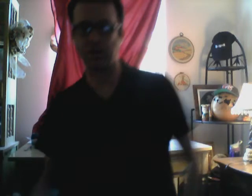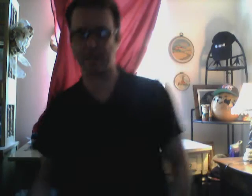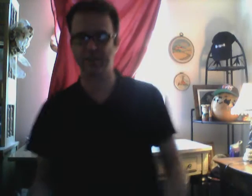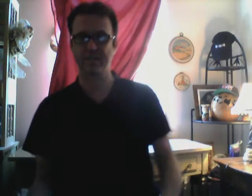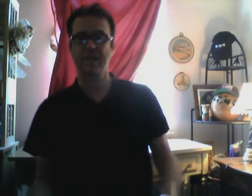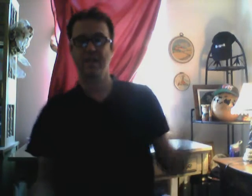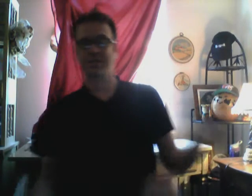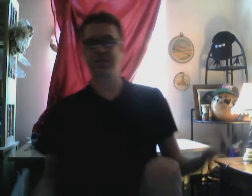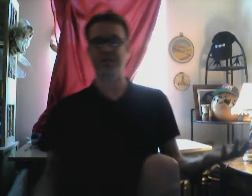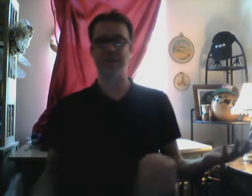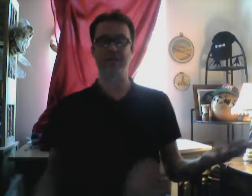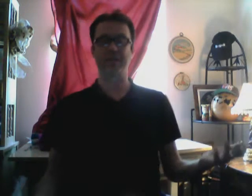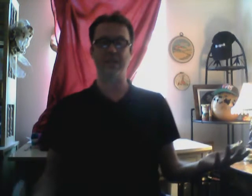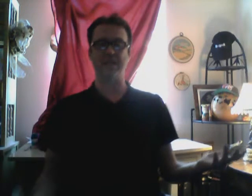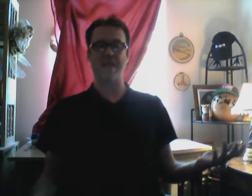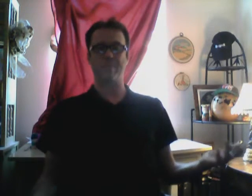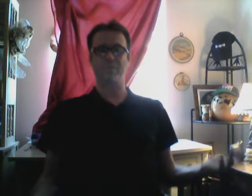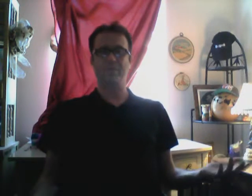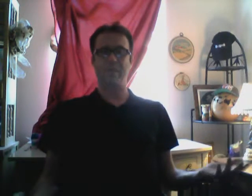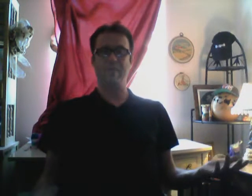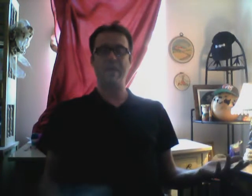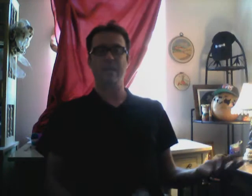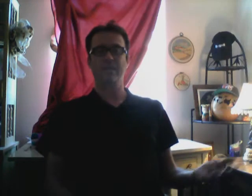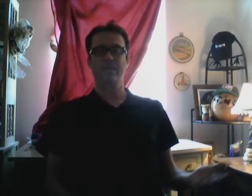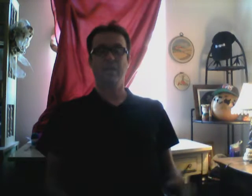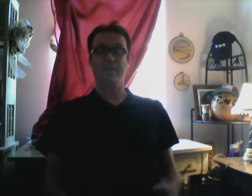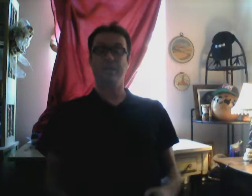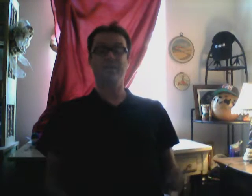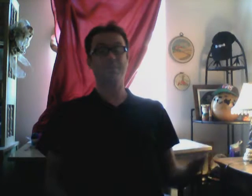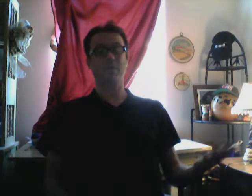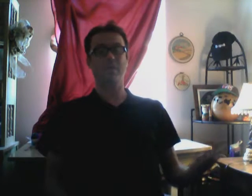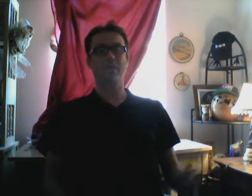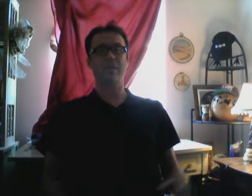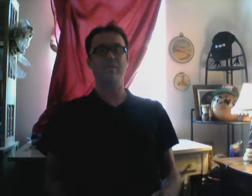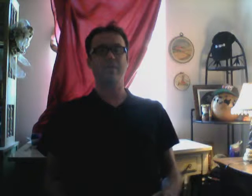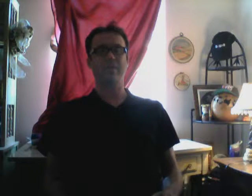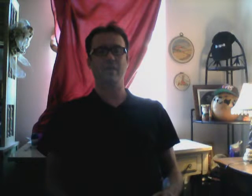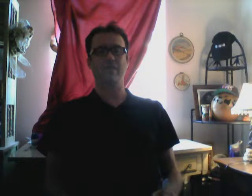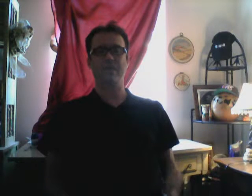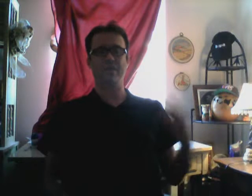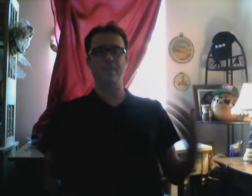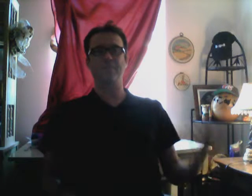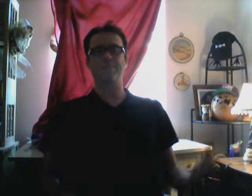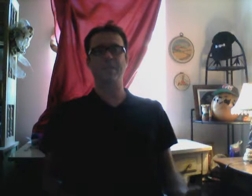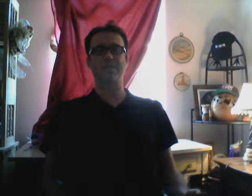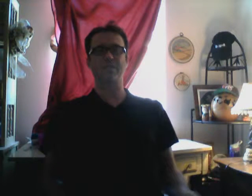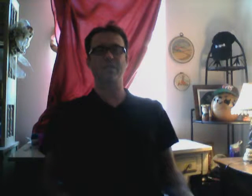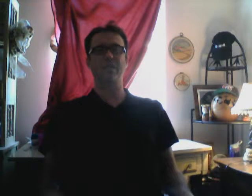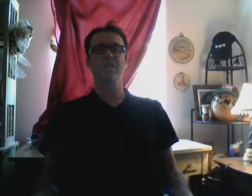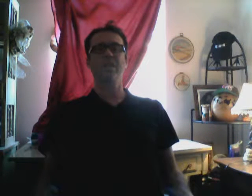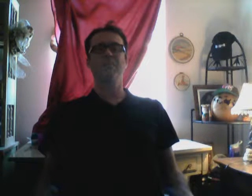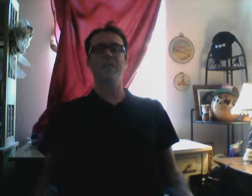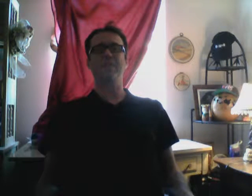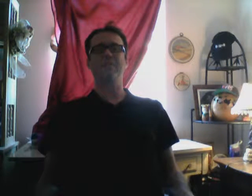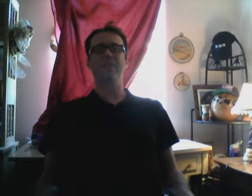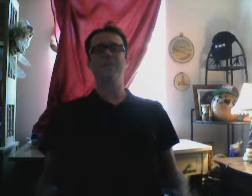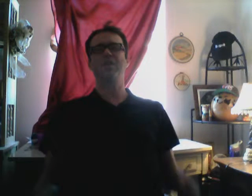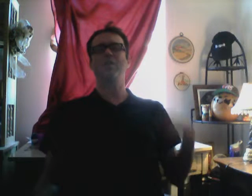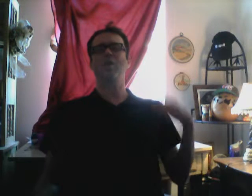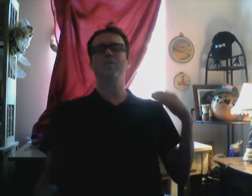this. Scam. The kidnapper scam hack. I mean. That's smart kidnapping there. mean. They just basically. Made me. And then I'm all.